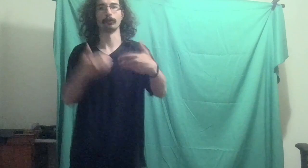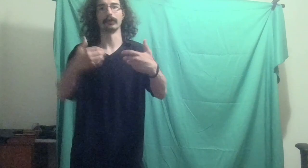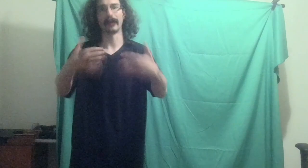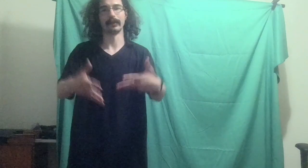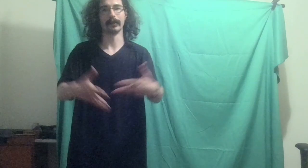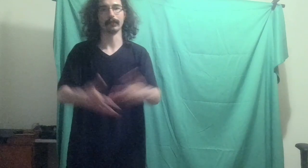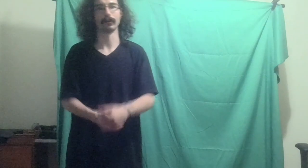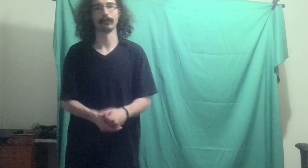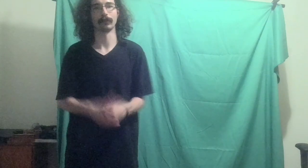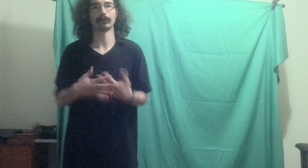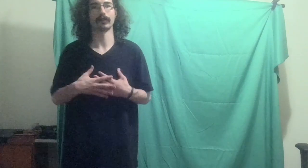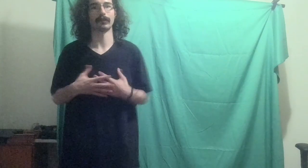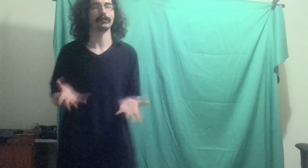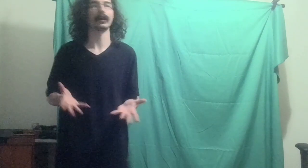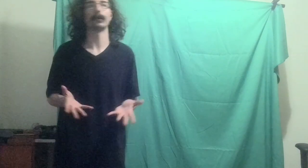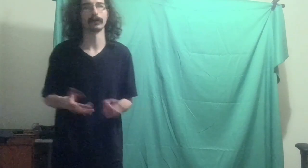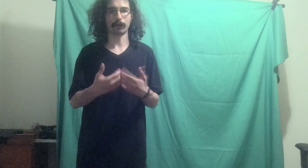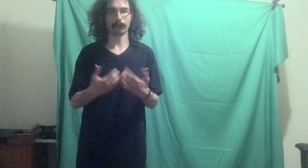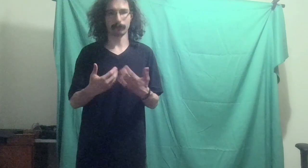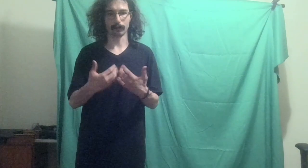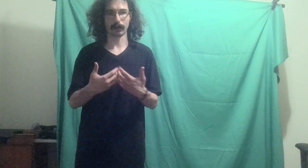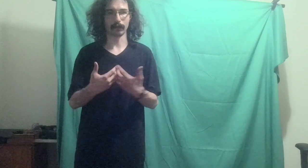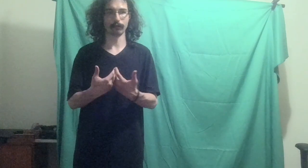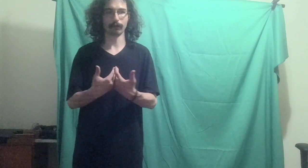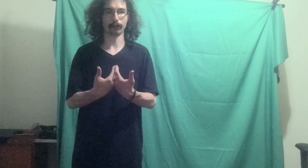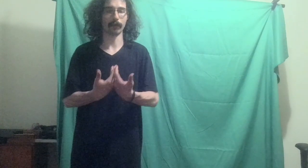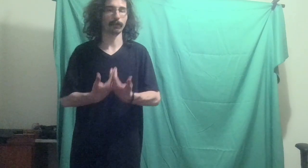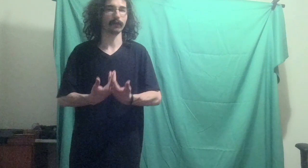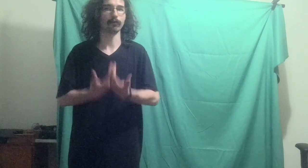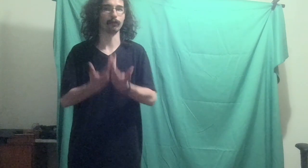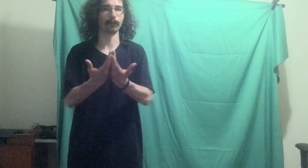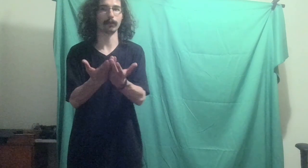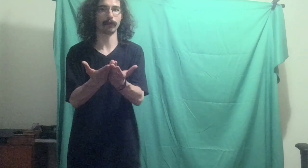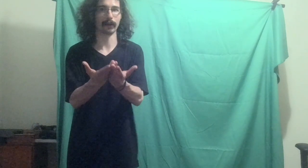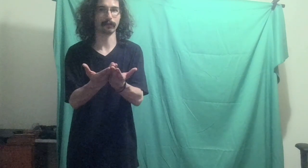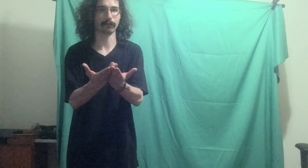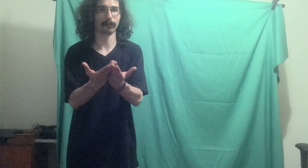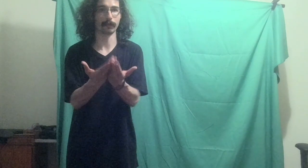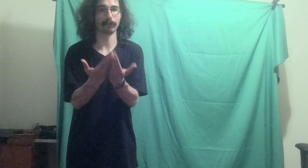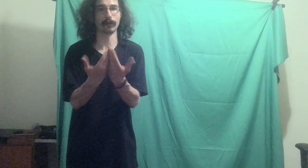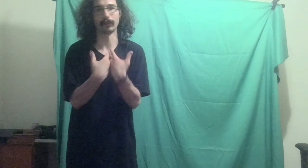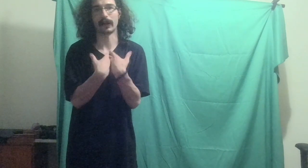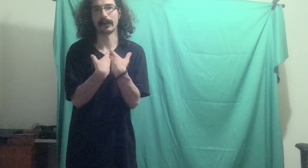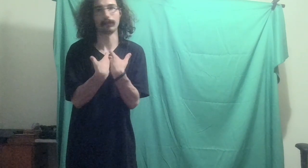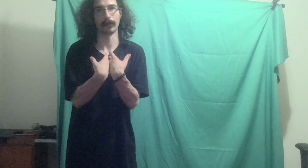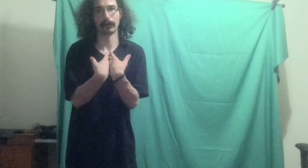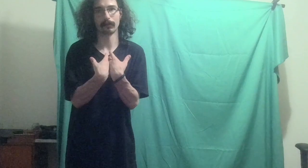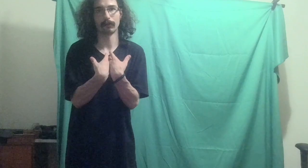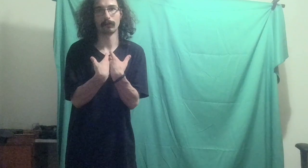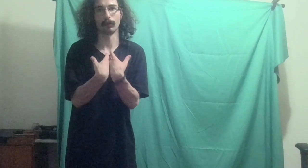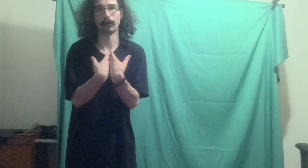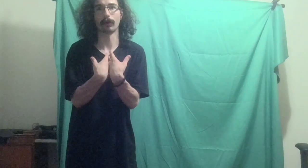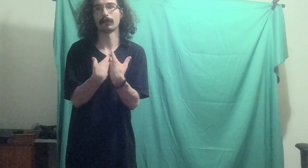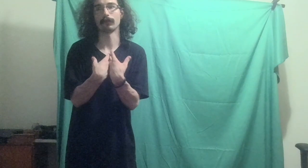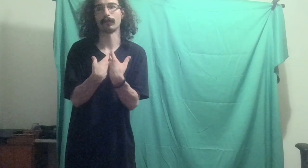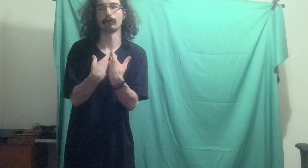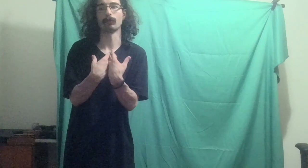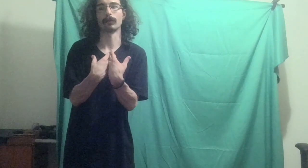editing and stuff, that's just not my style anymore, to try to do my best to bring you guys the best videos that I can make, regardless if that's what the